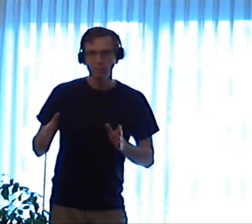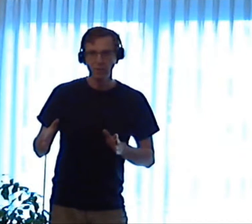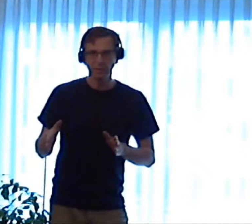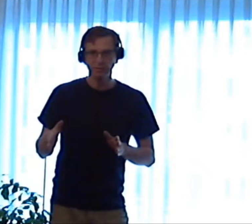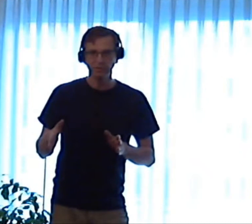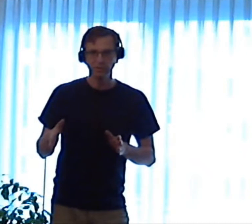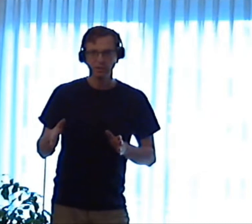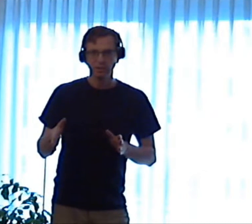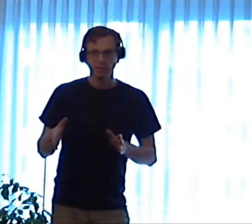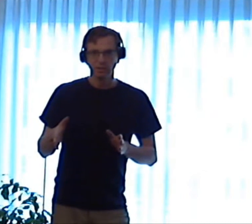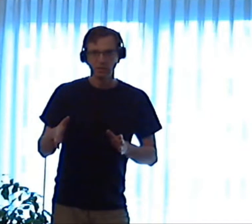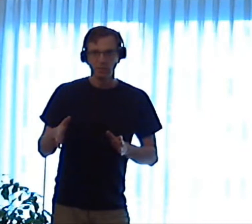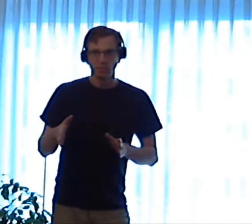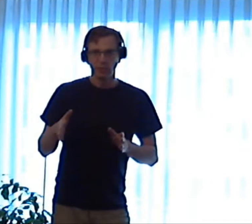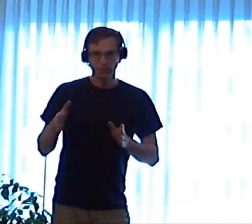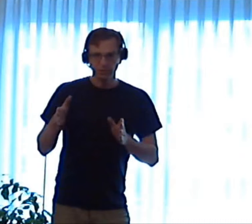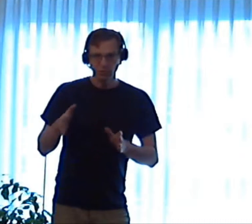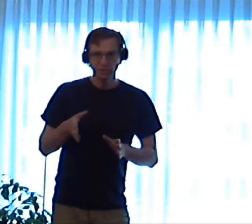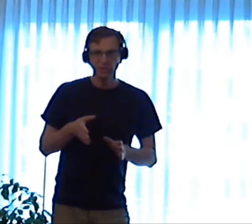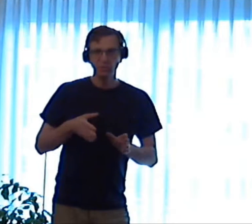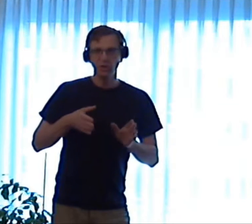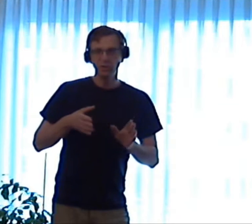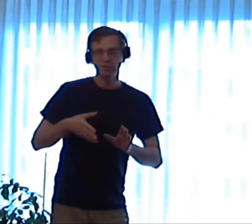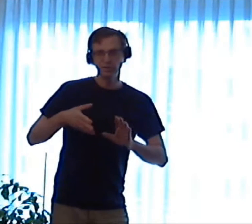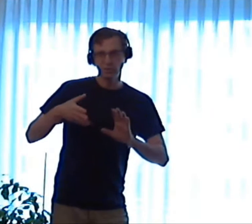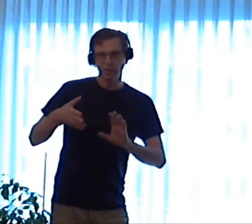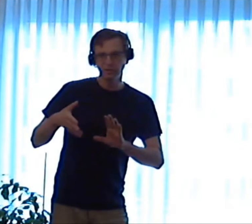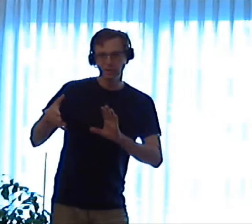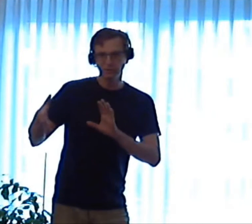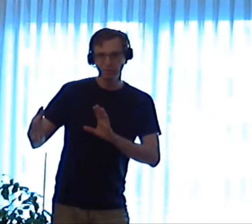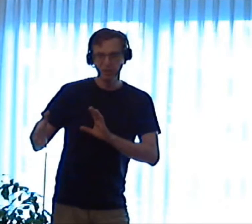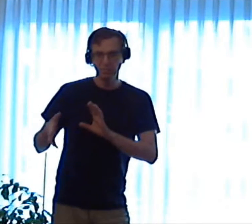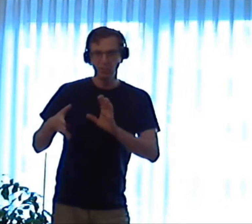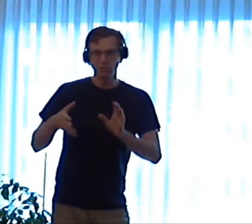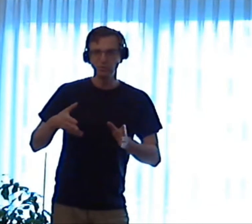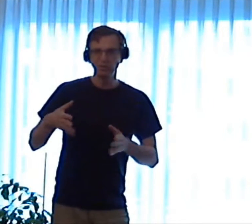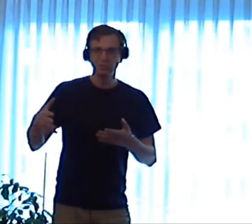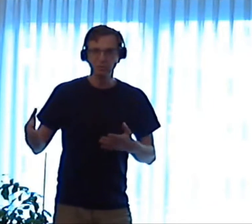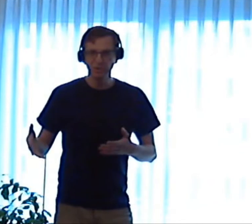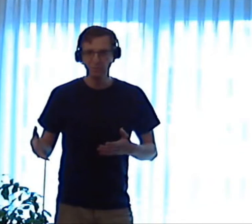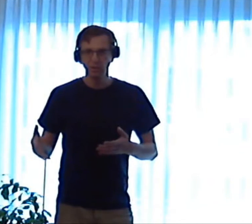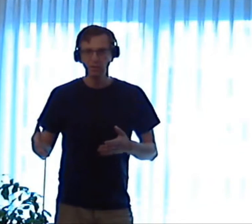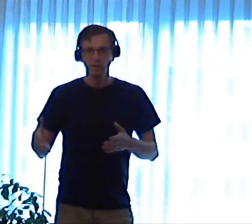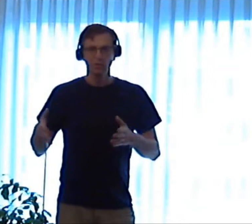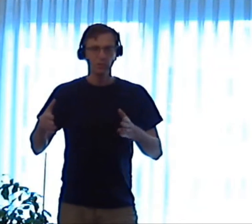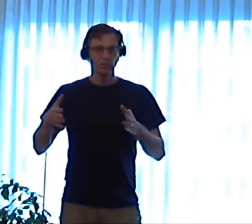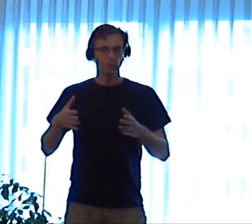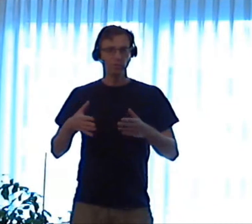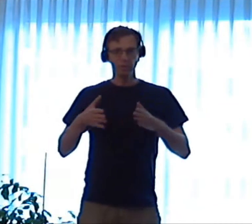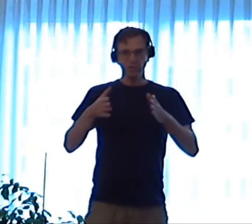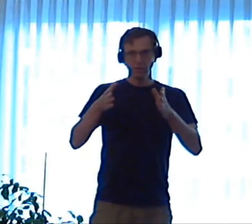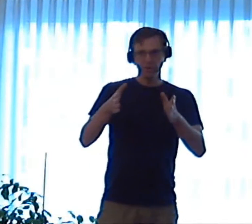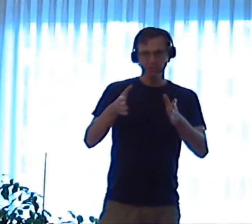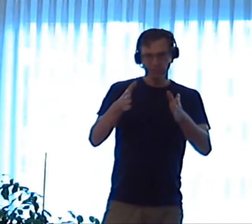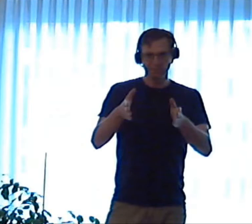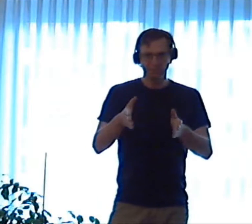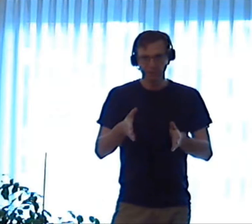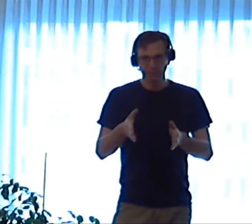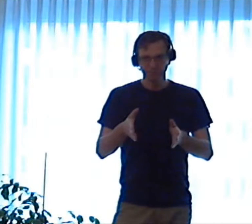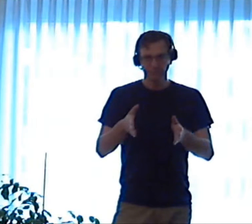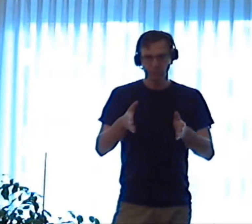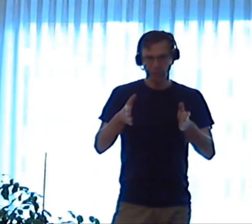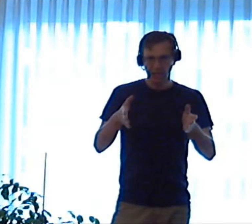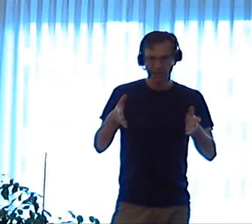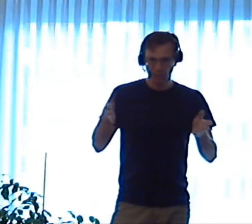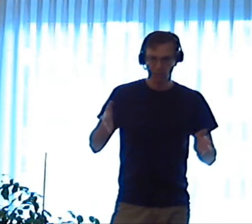We all are mirrors. But usually we only surround ourselves with people and want to be with people who, when we look into that